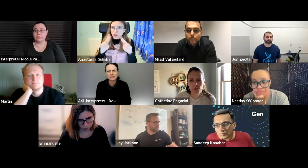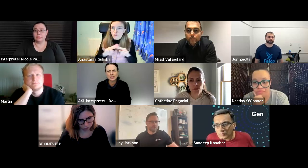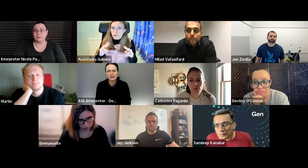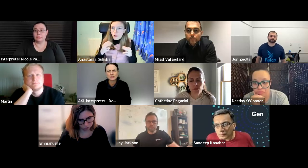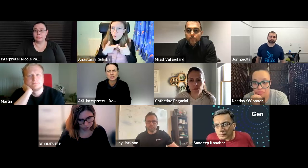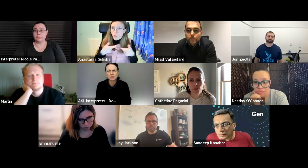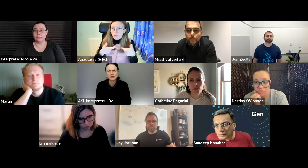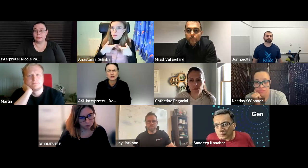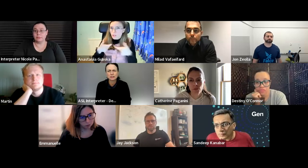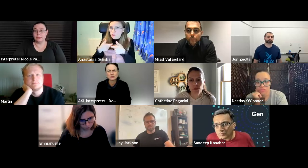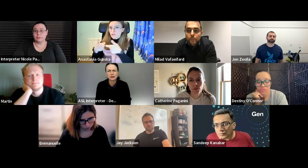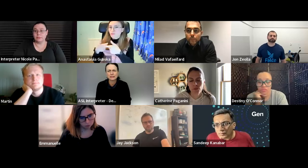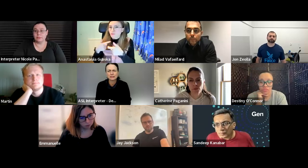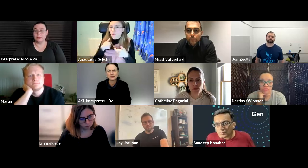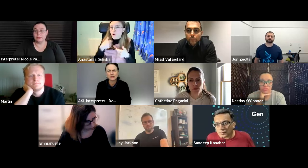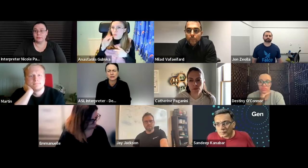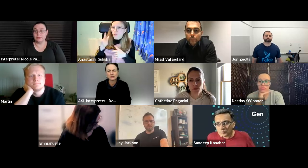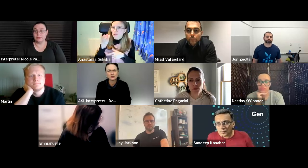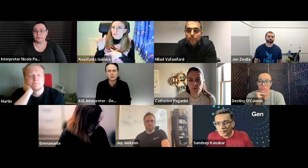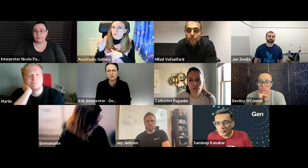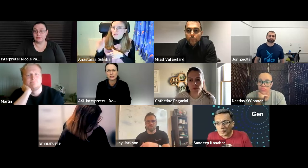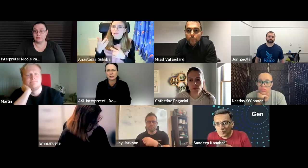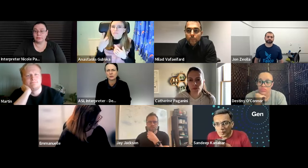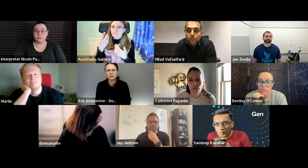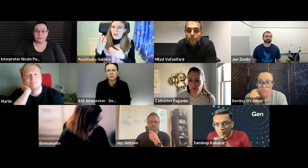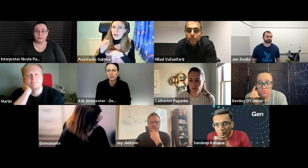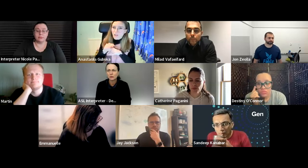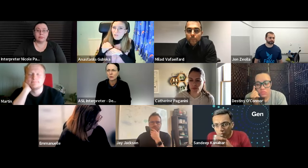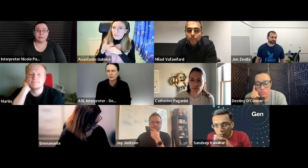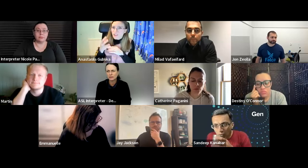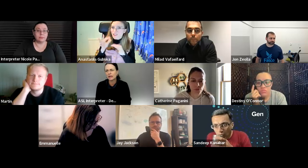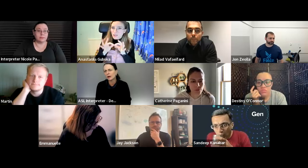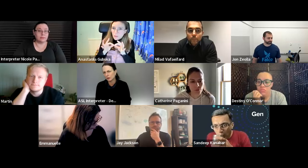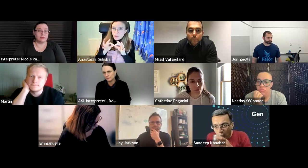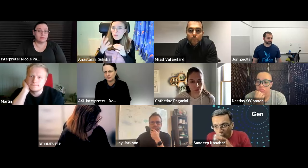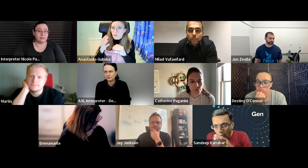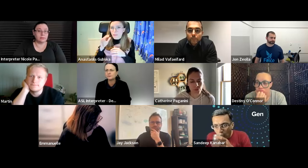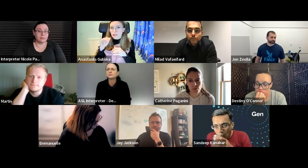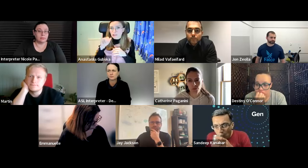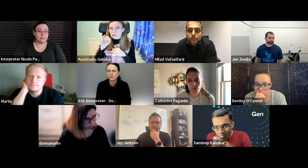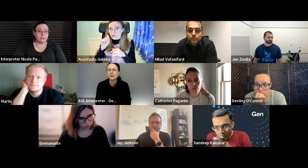i would like to kind of understand what their experience of the universal sign language was there